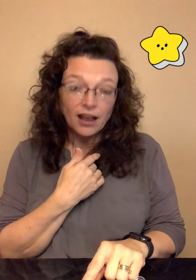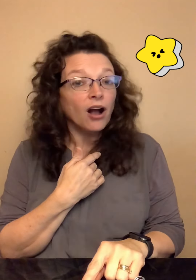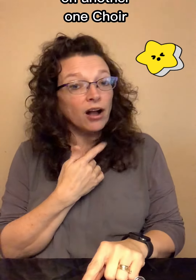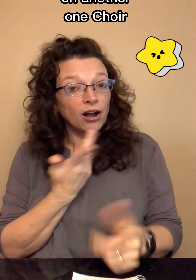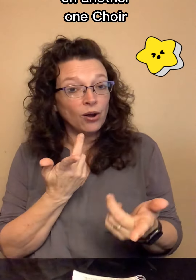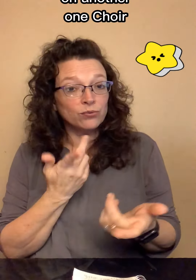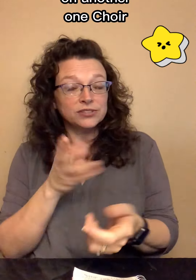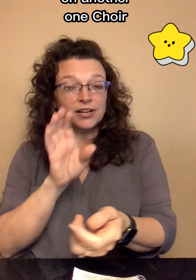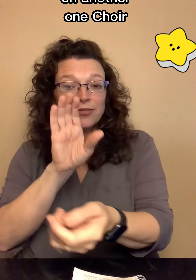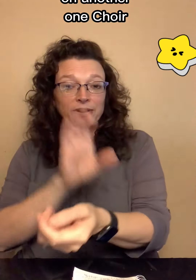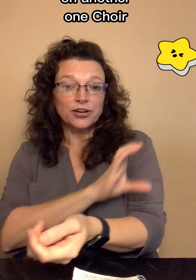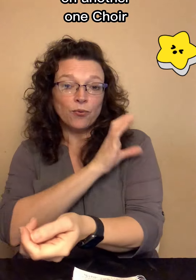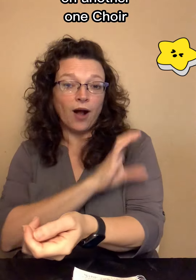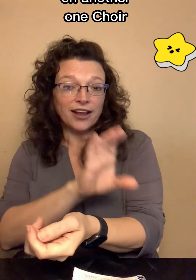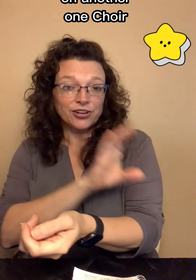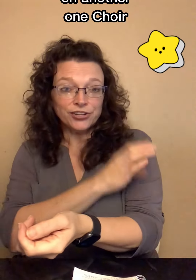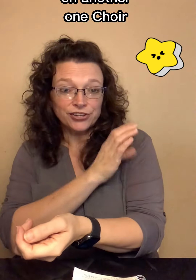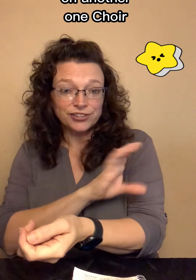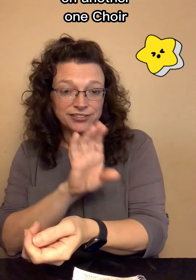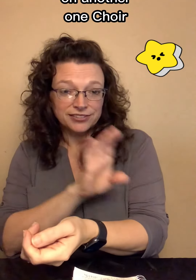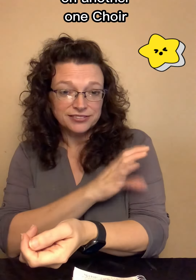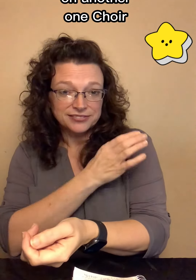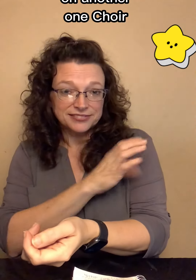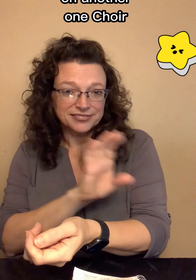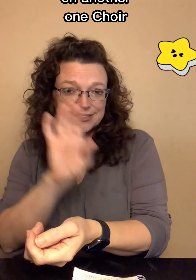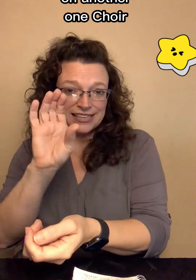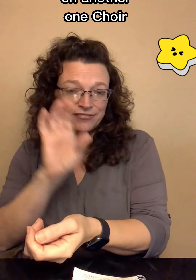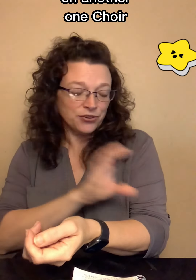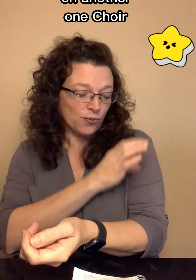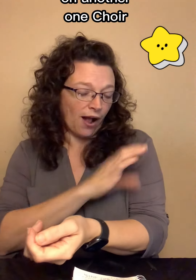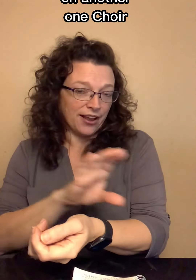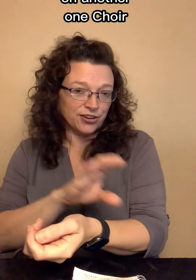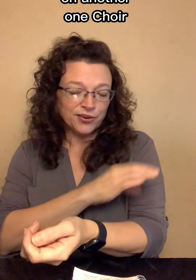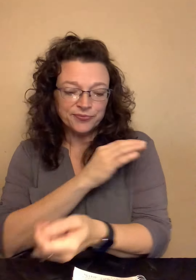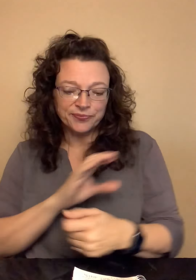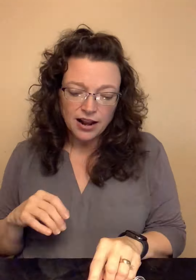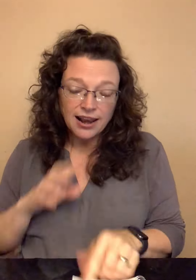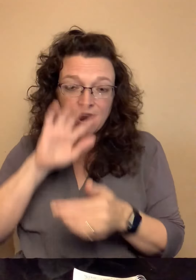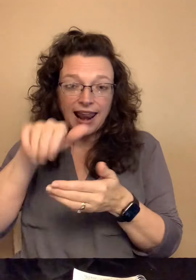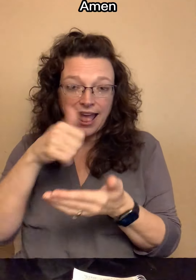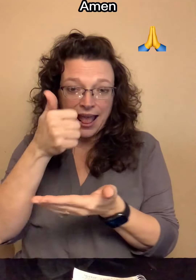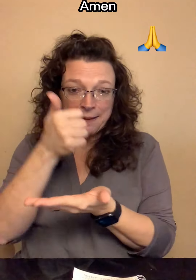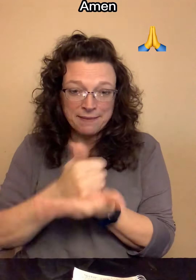Oh, another one. Choir. Deeper choir. Amen.